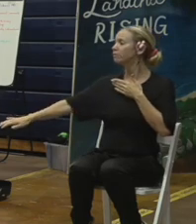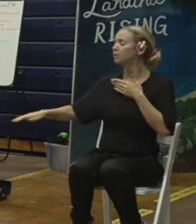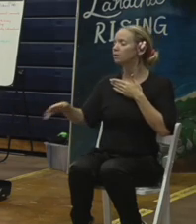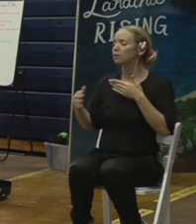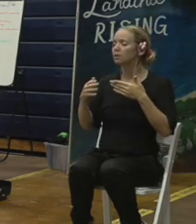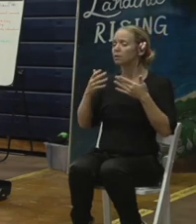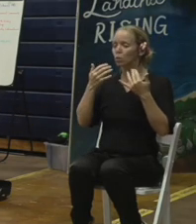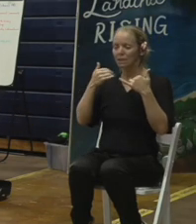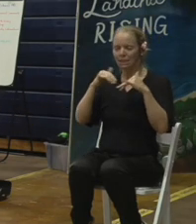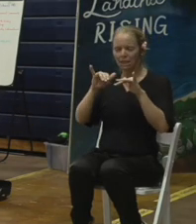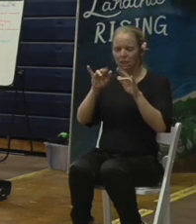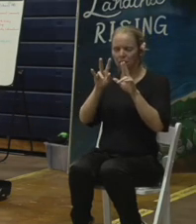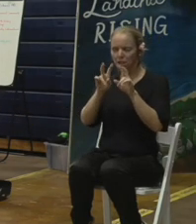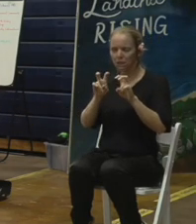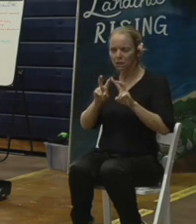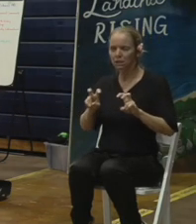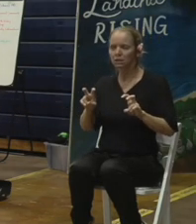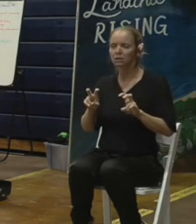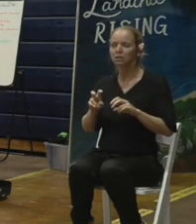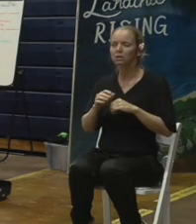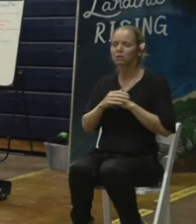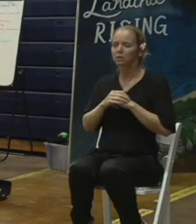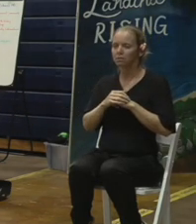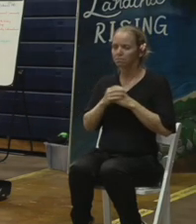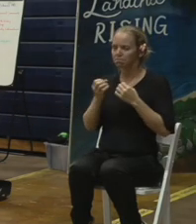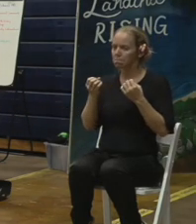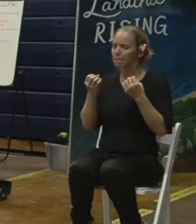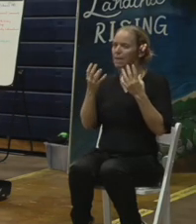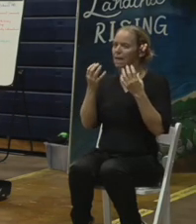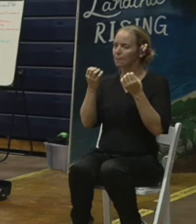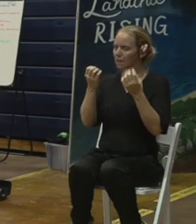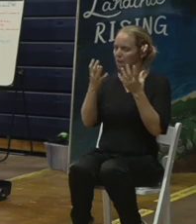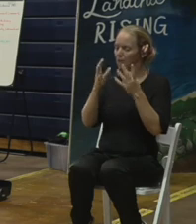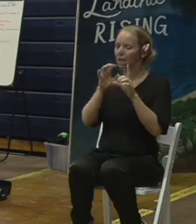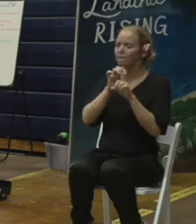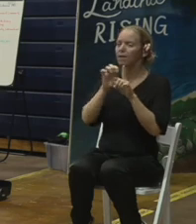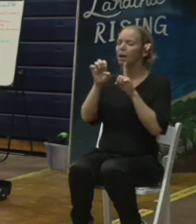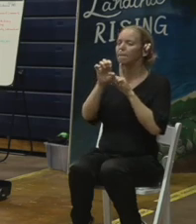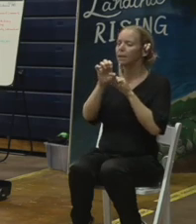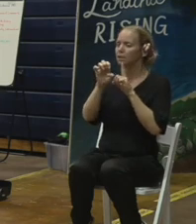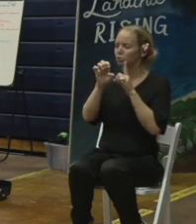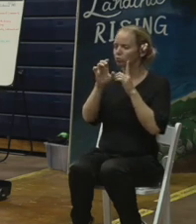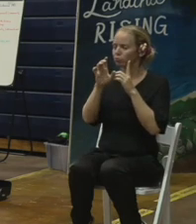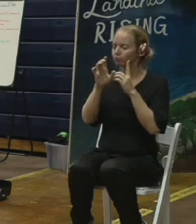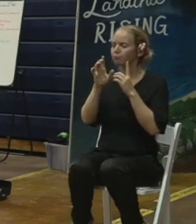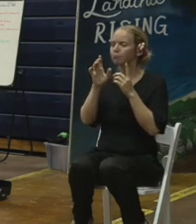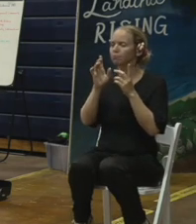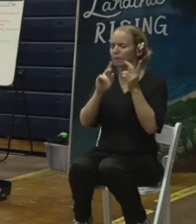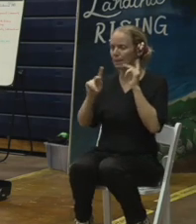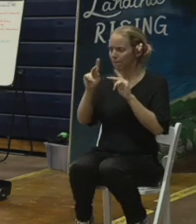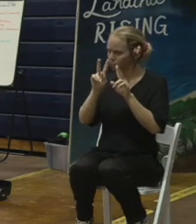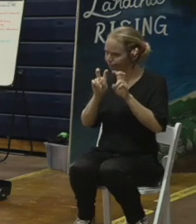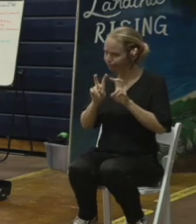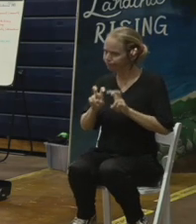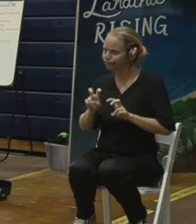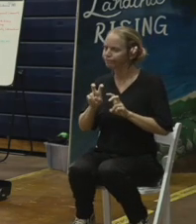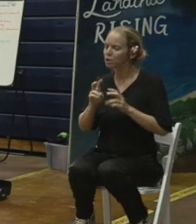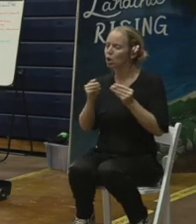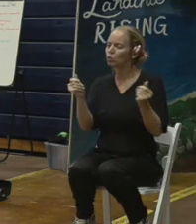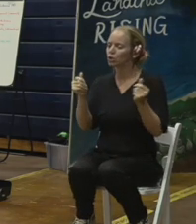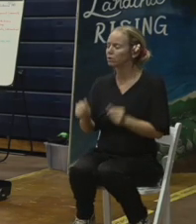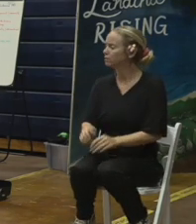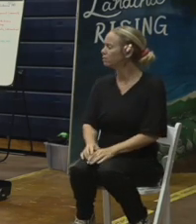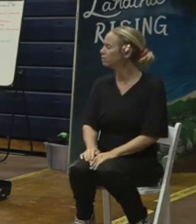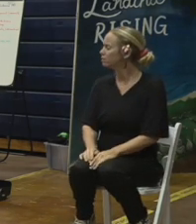but yes we have been in talks with different developers on bioremediation. Thank you Shane. We're going to use these two since